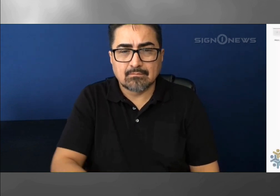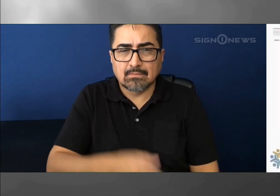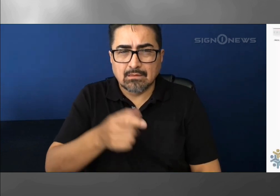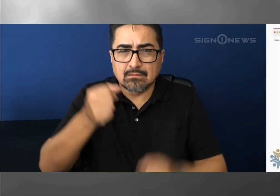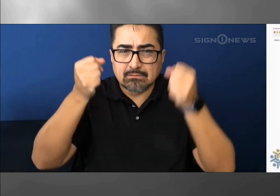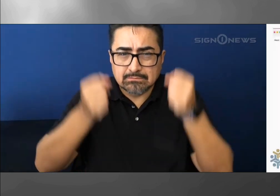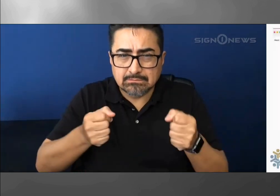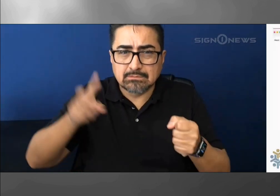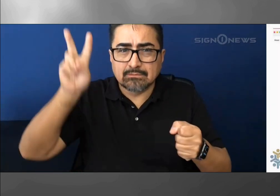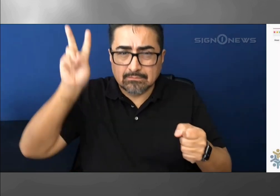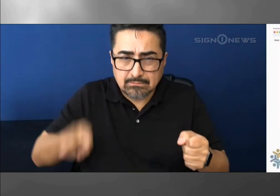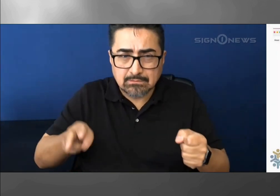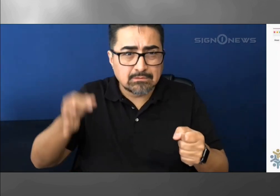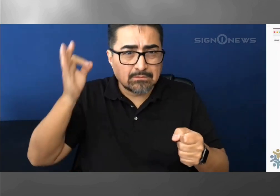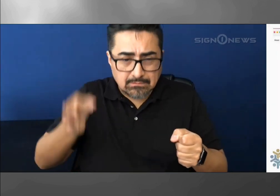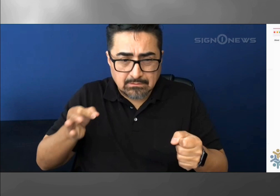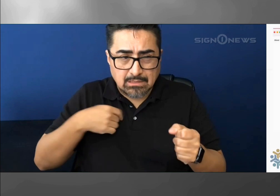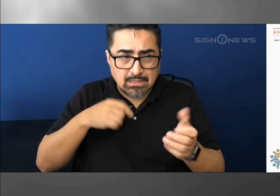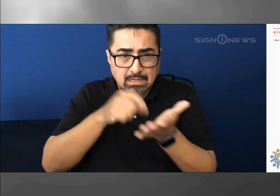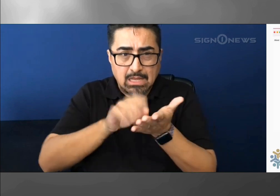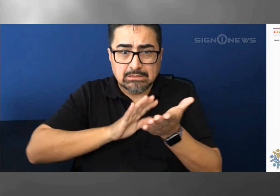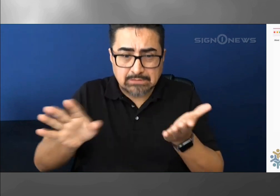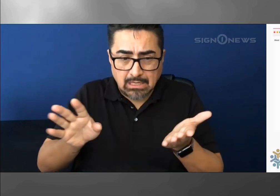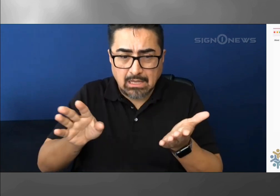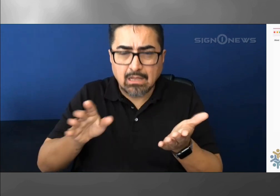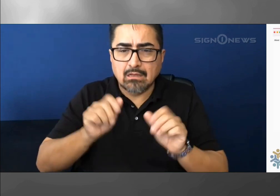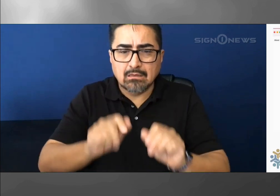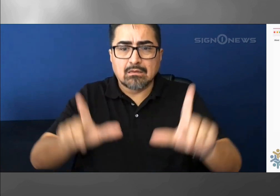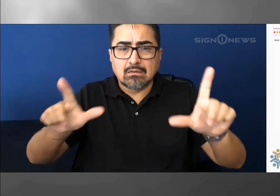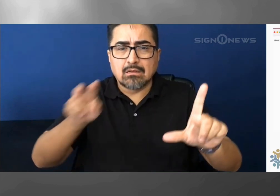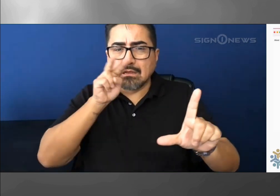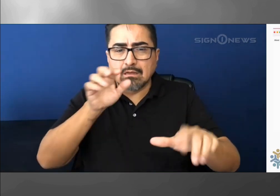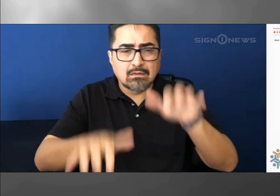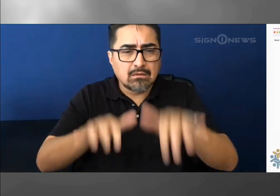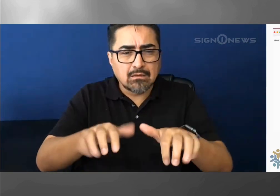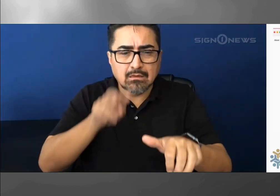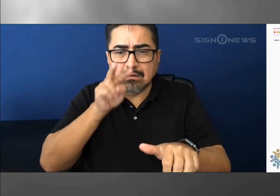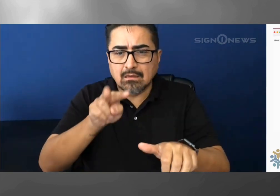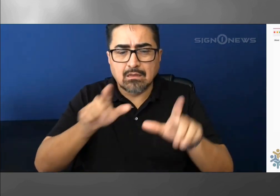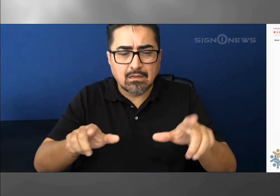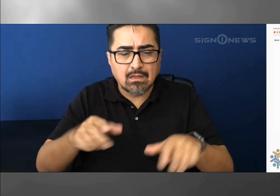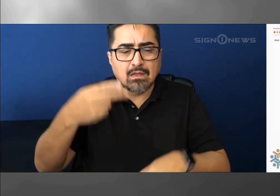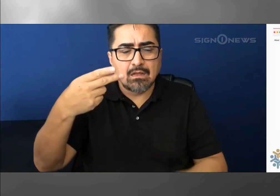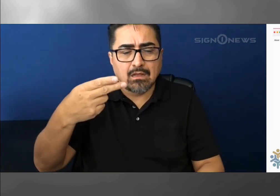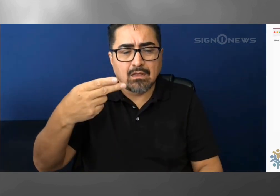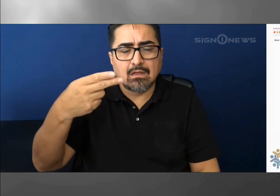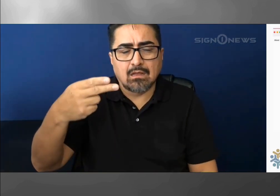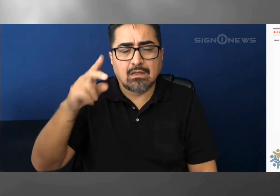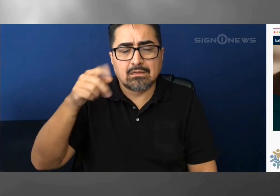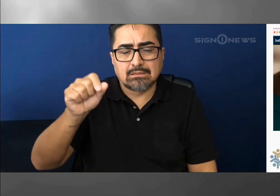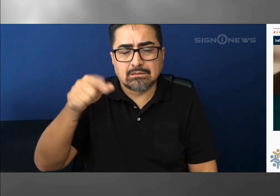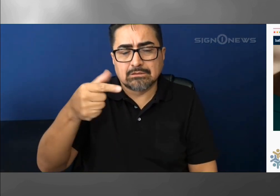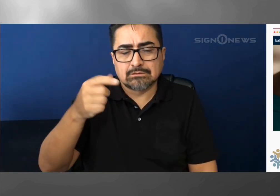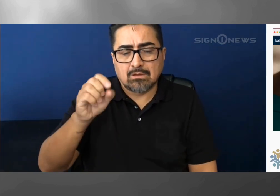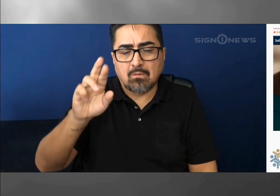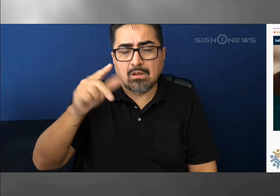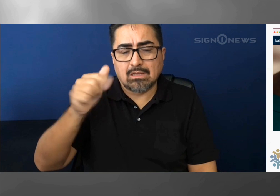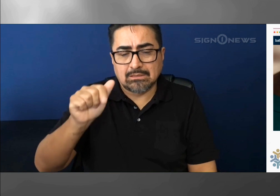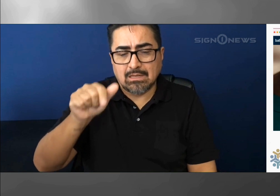box or in person at your election office, it is important that you track your ballot to make sure it was